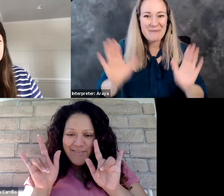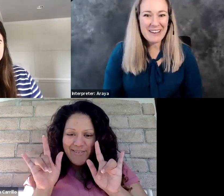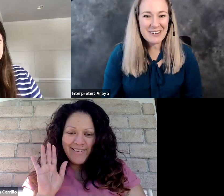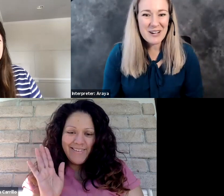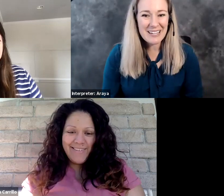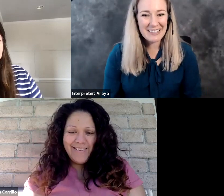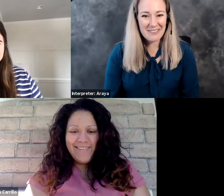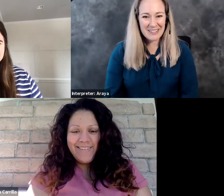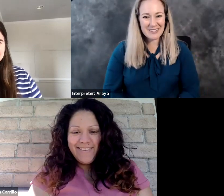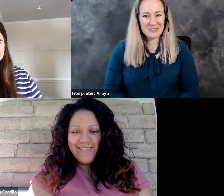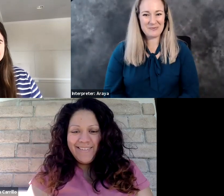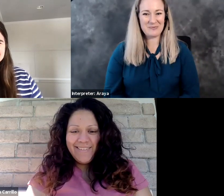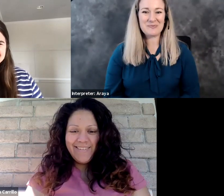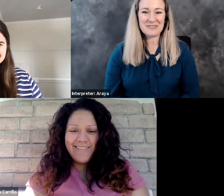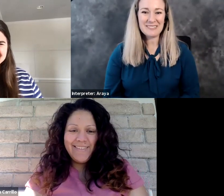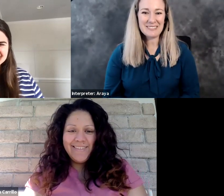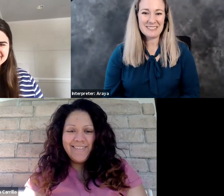Bye everyone. Love you.